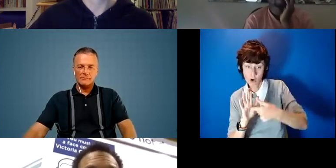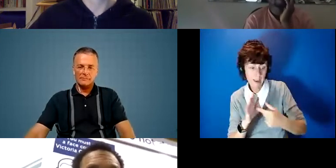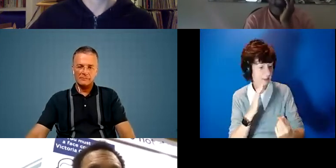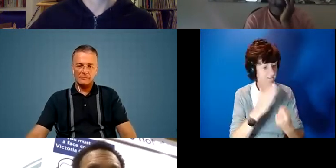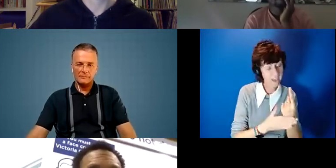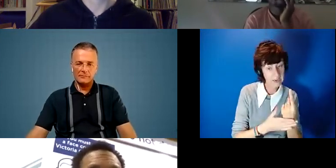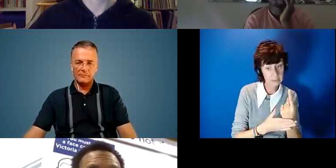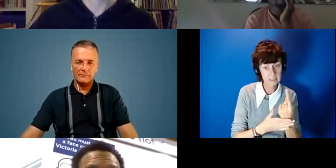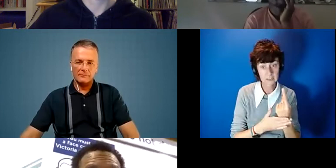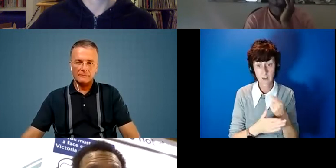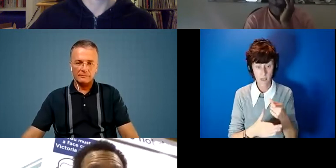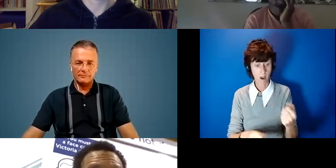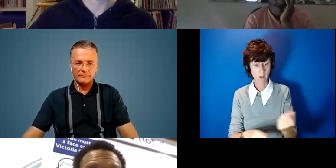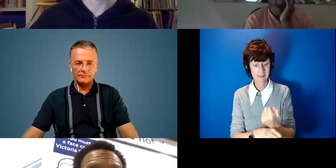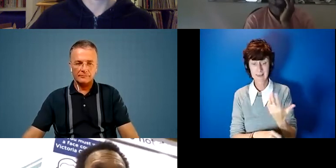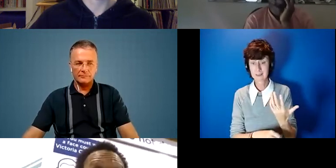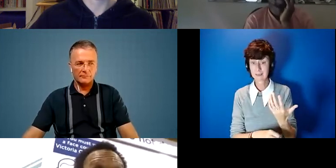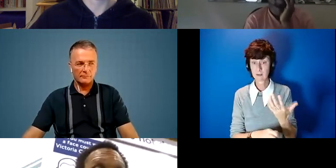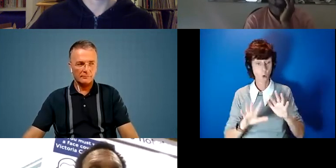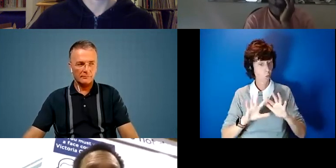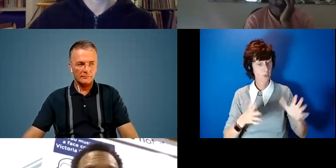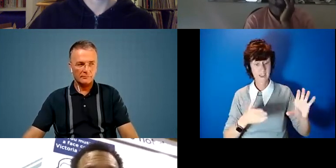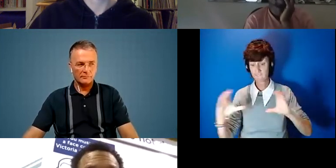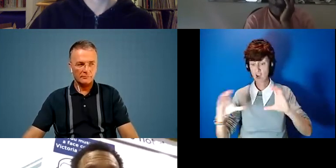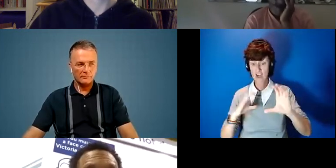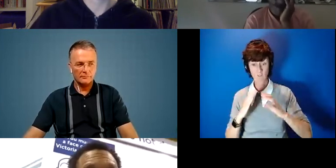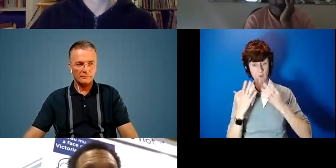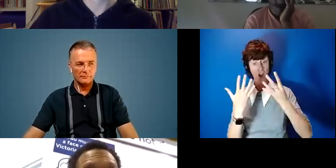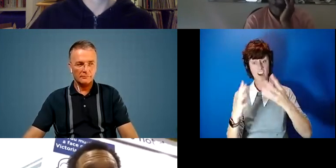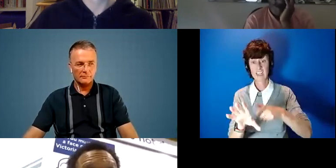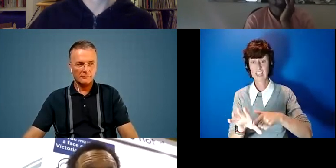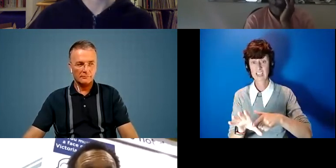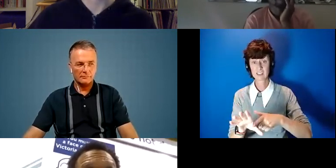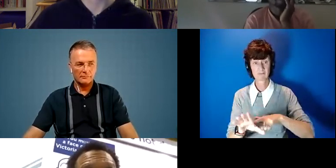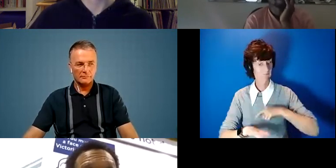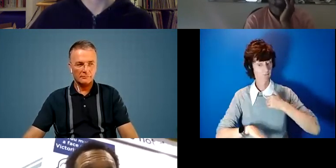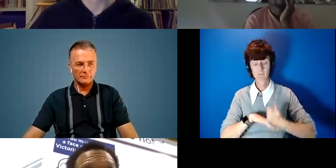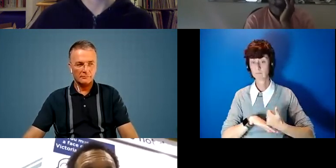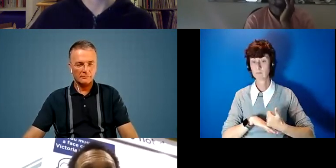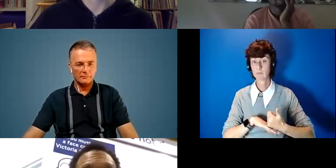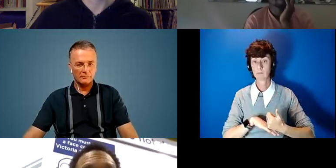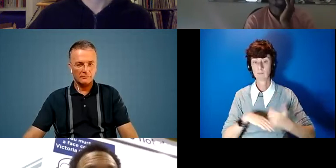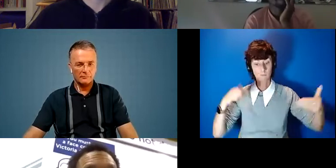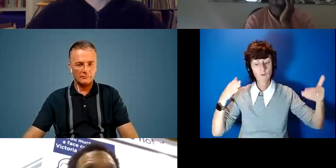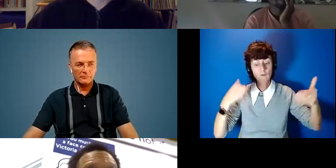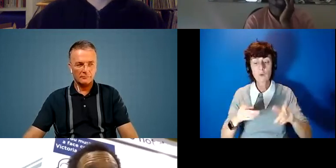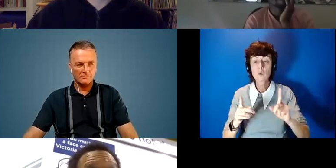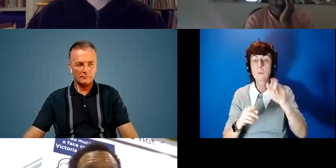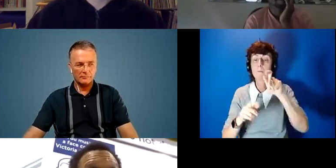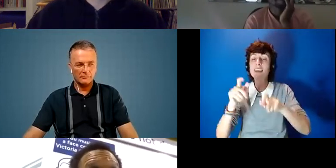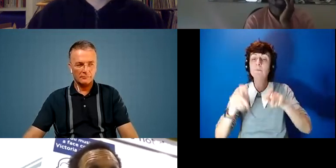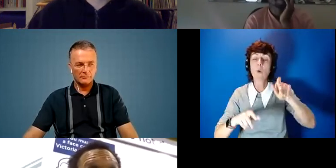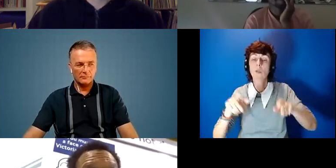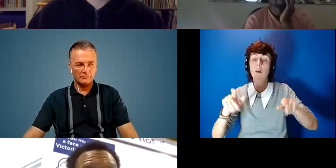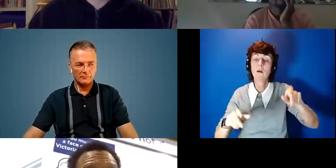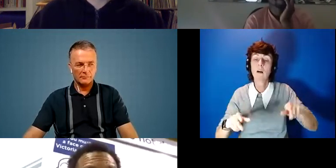they were all done for without funding for nine years what we focused on was people and this is a reflection of the